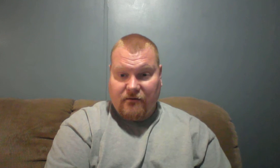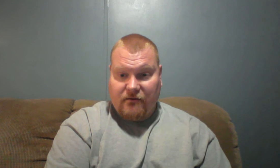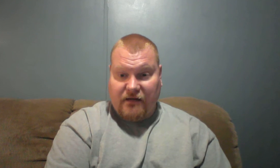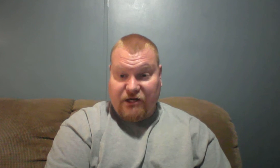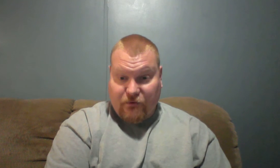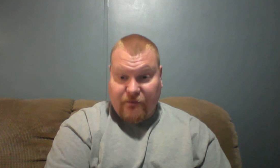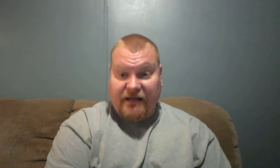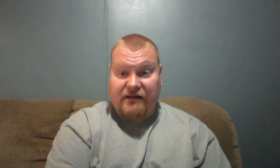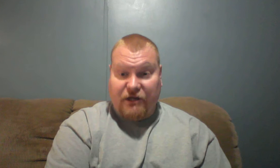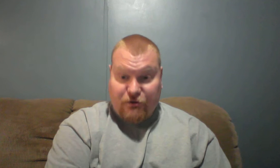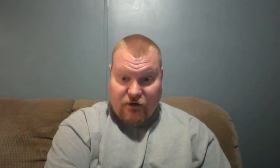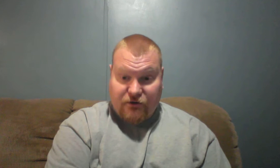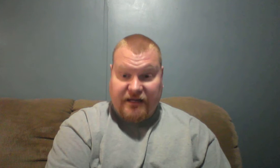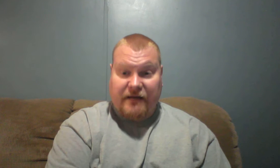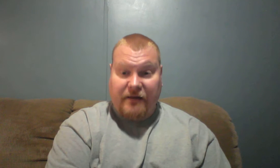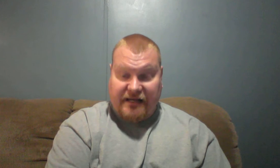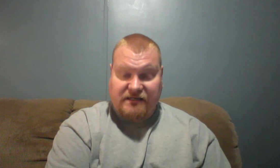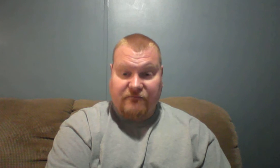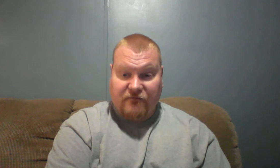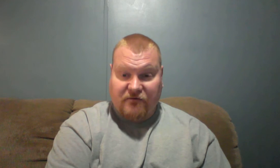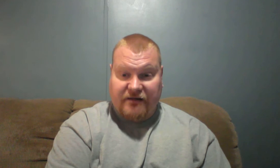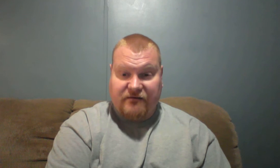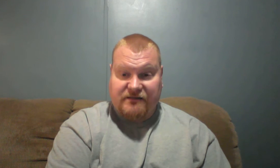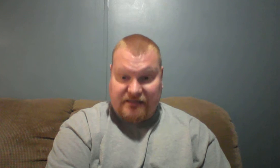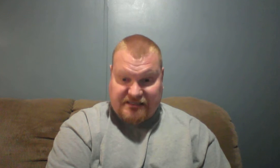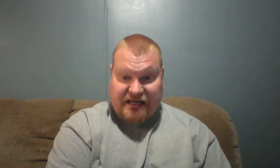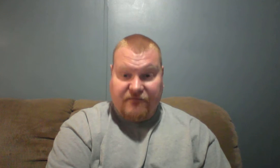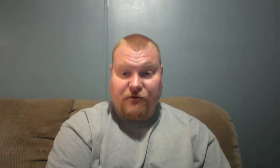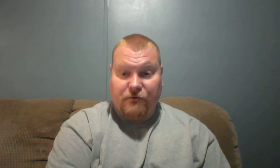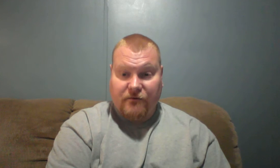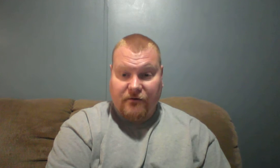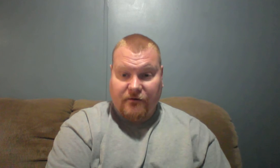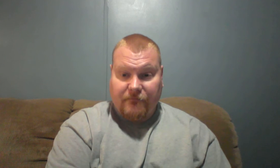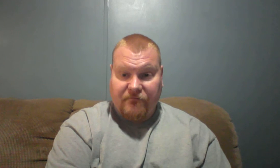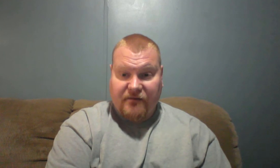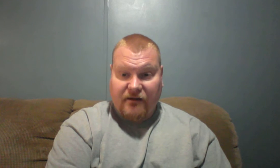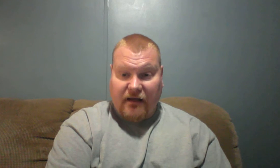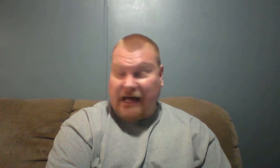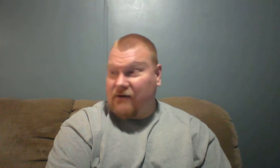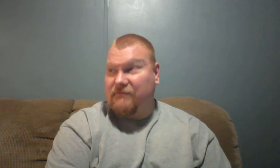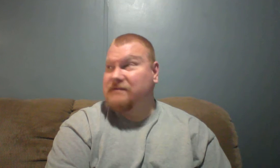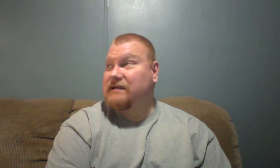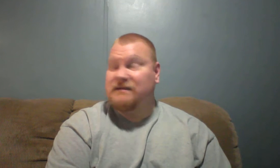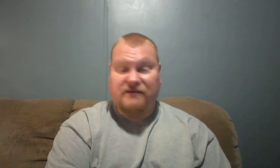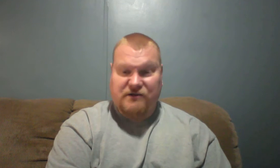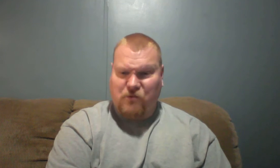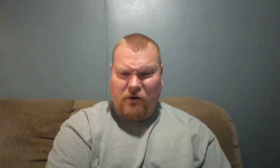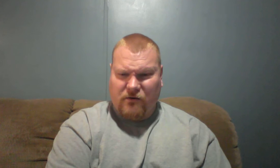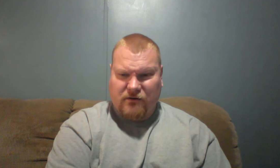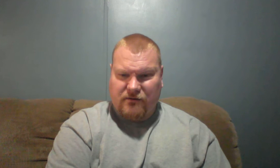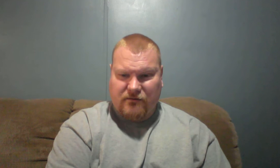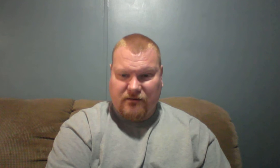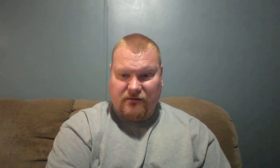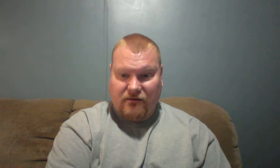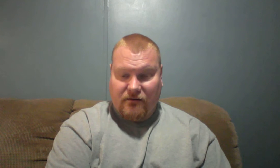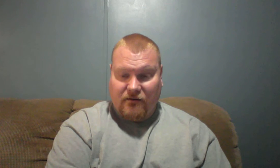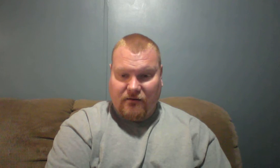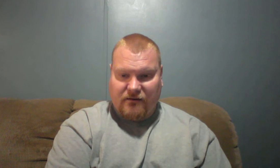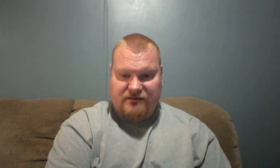And you repent and you turn to Him and ask Him for forgiveness and to save you out of the sins of this world, this